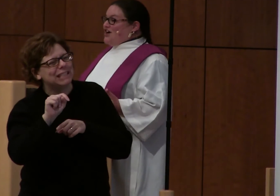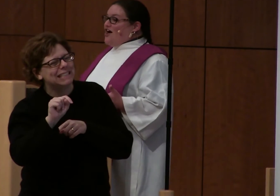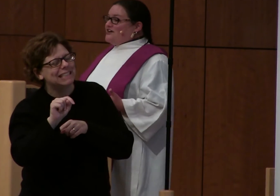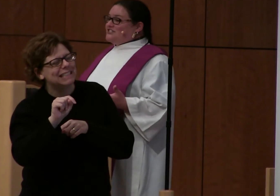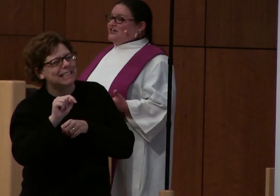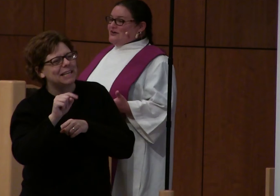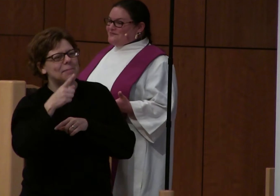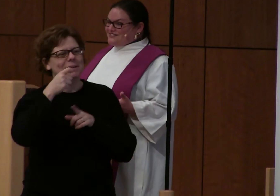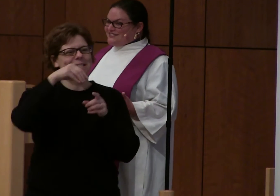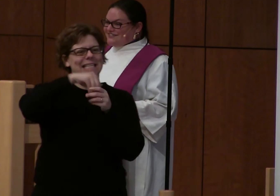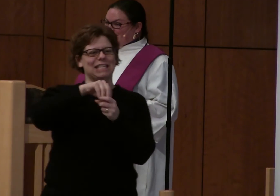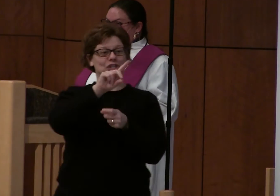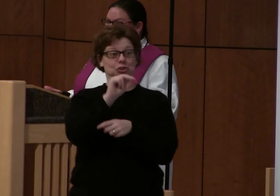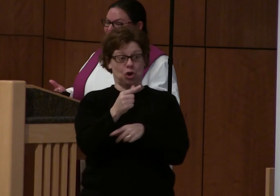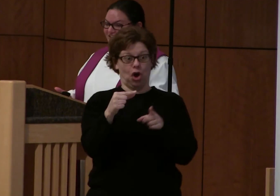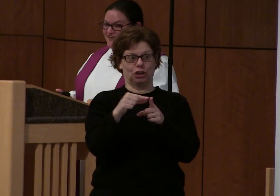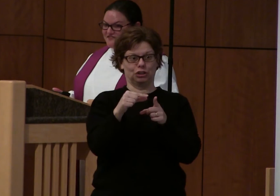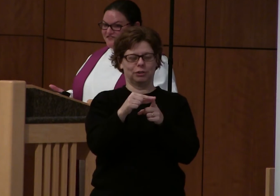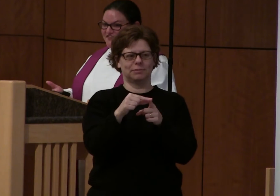Because in dog terms,